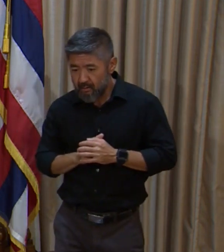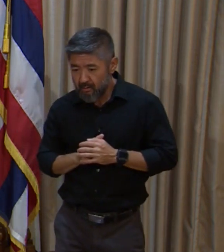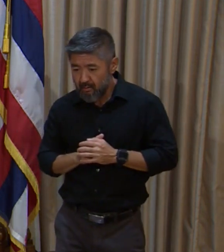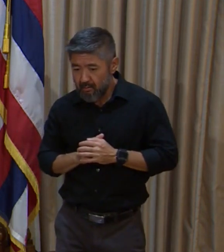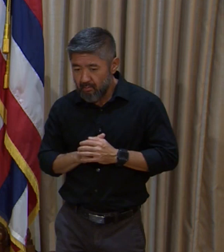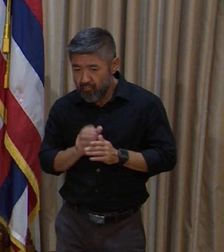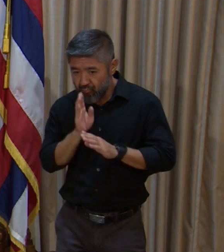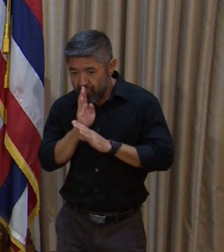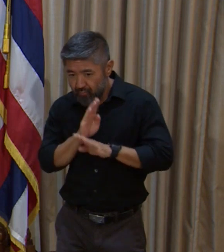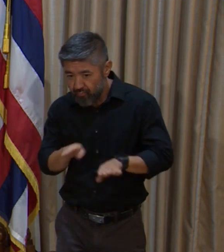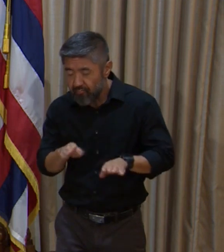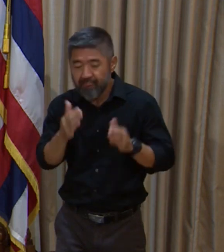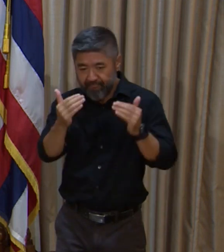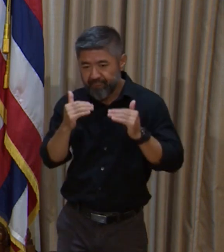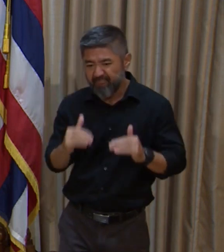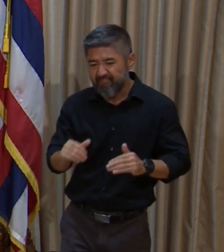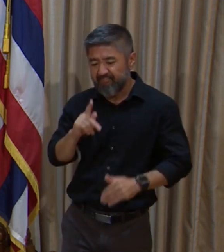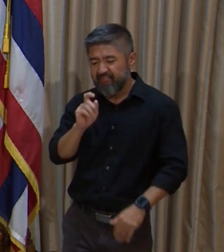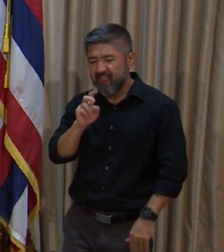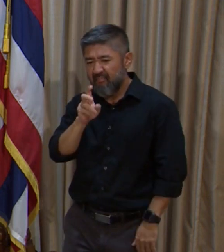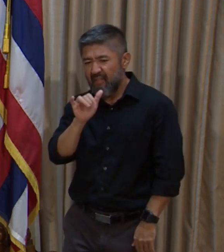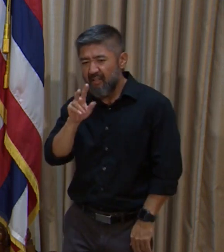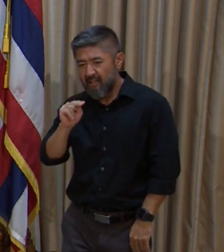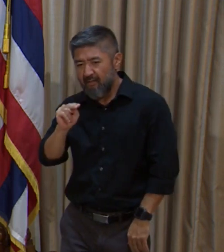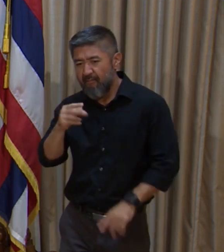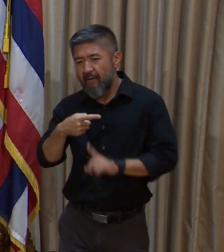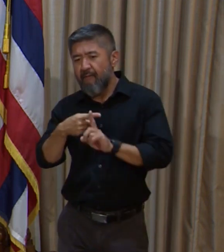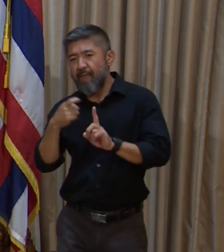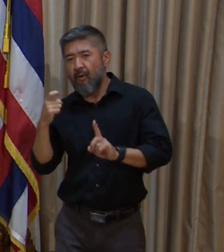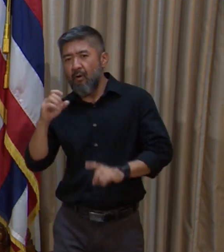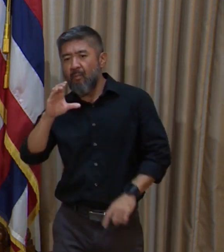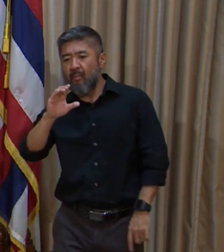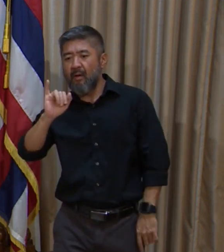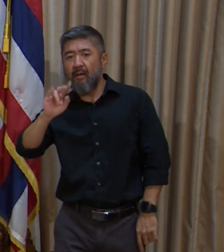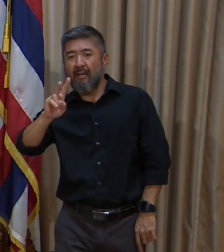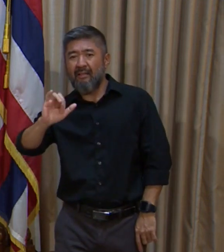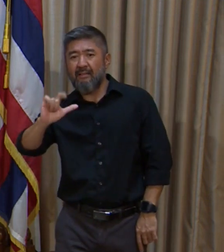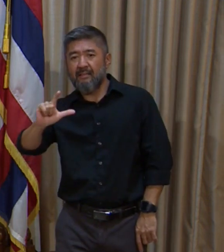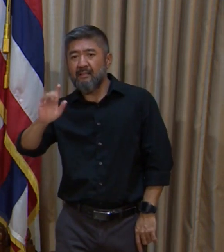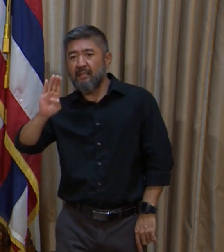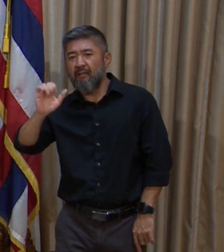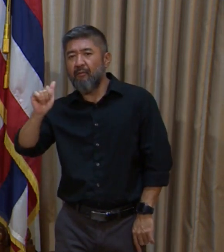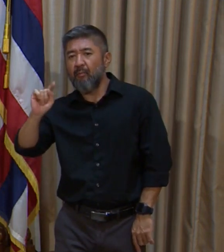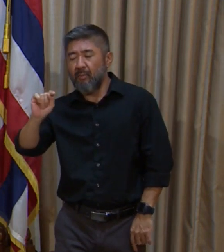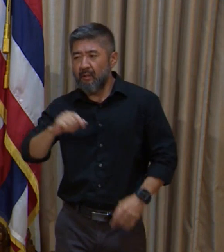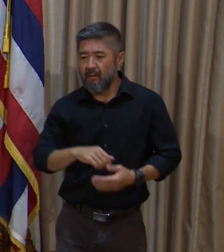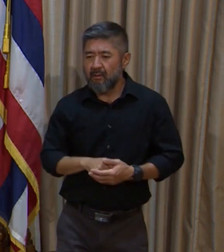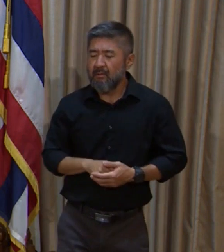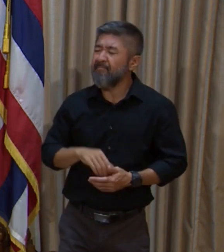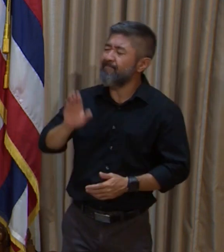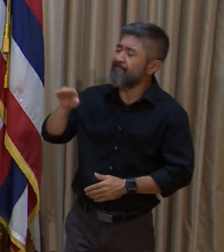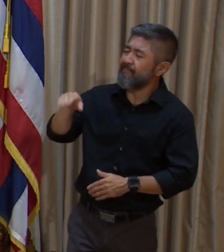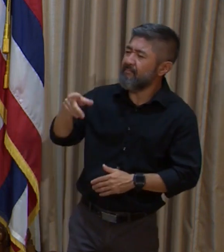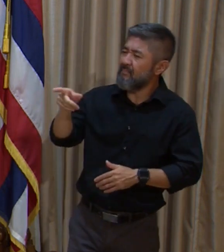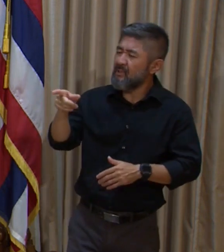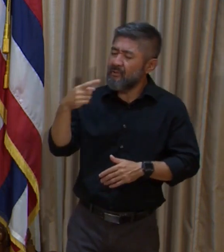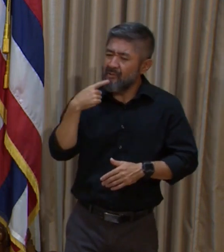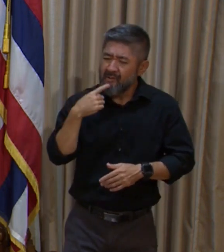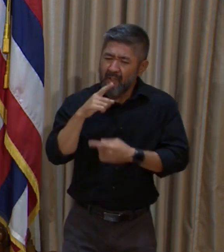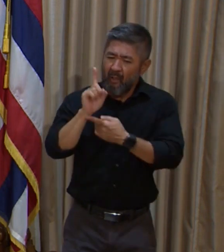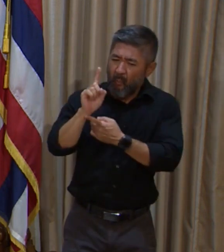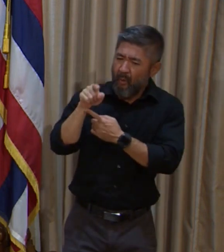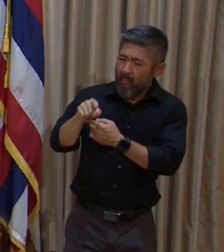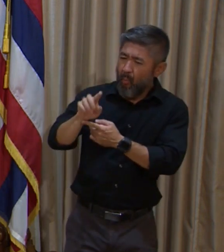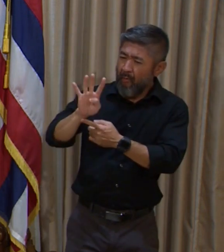Okay. Going to Kevin Dayton. Kevin Dayton. Civil Beat. Governor, could you explain a little bit? You mentioned a $1.4